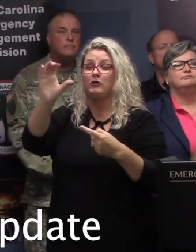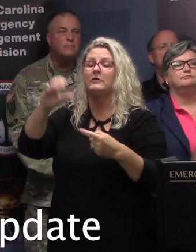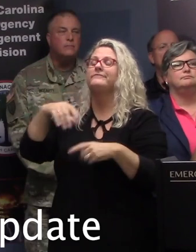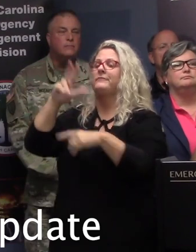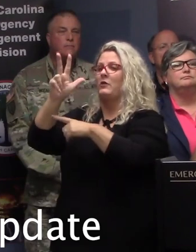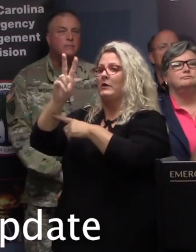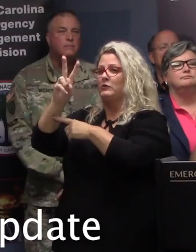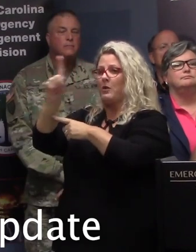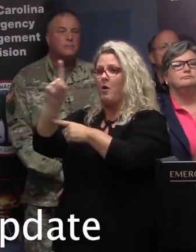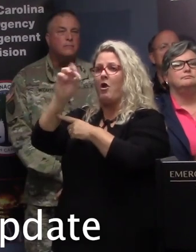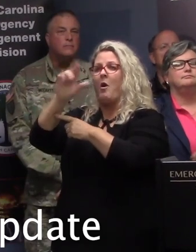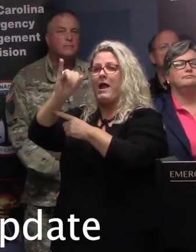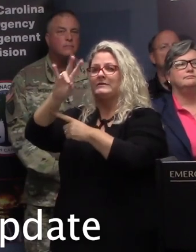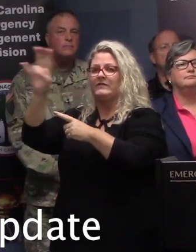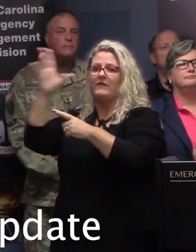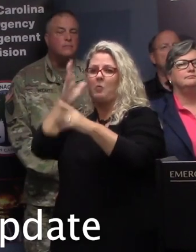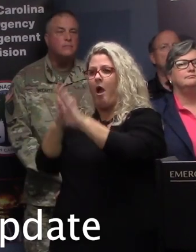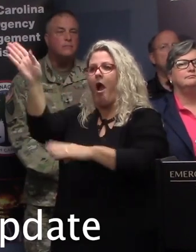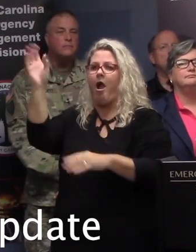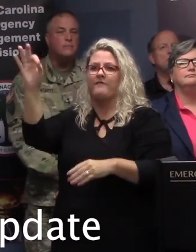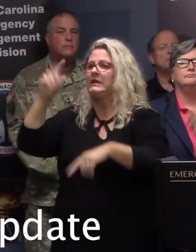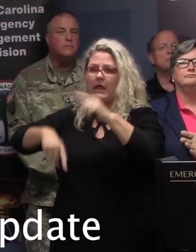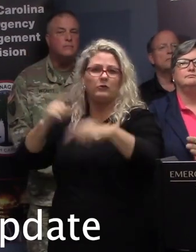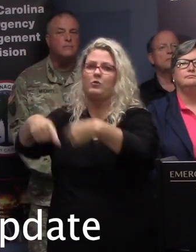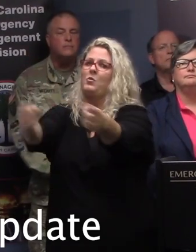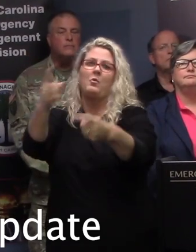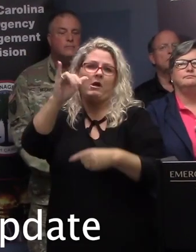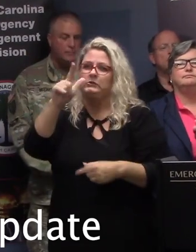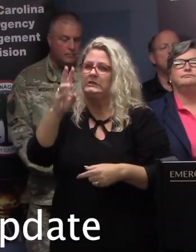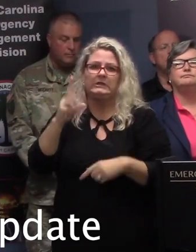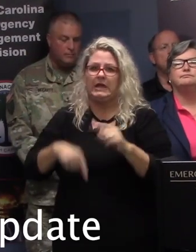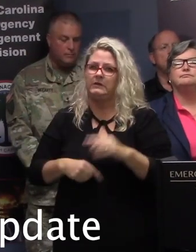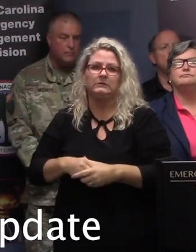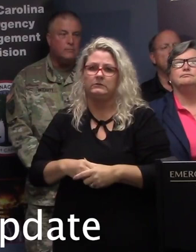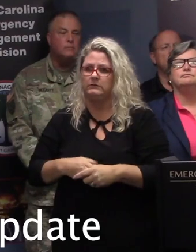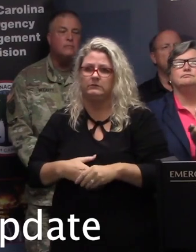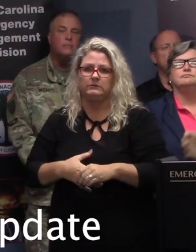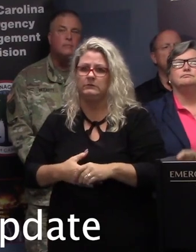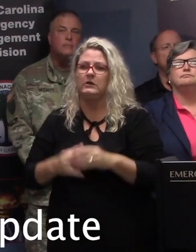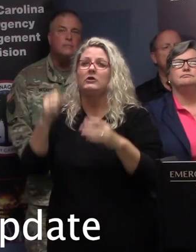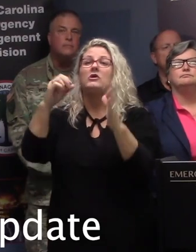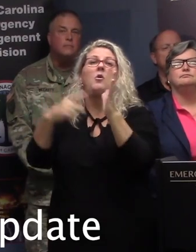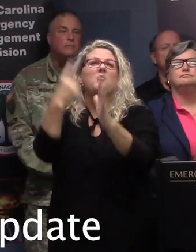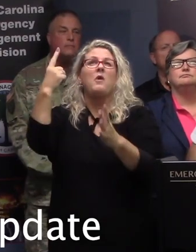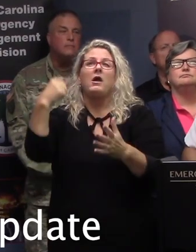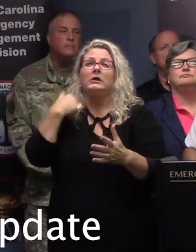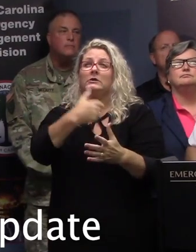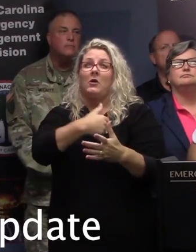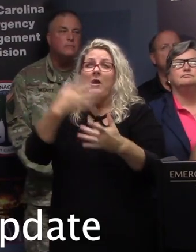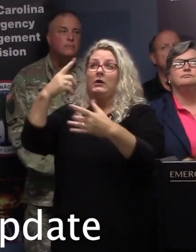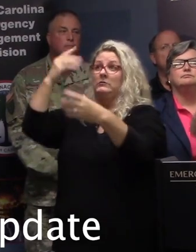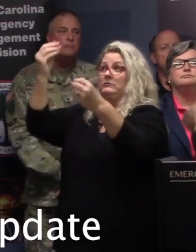I-77 north. Now, once we give the order to deploy assets, that means probably right around 5